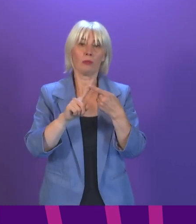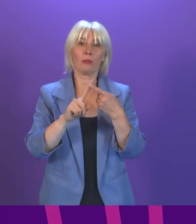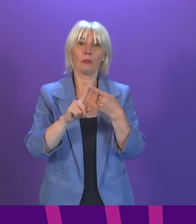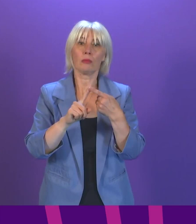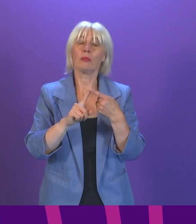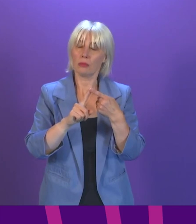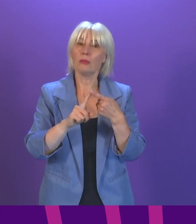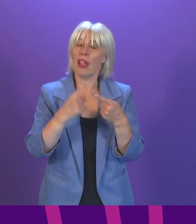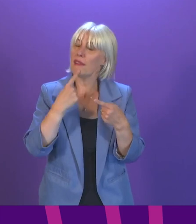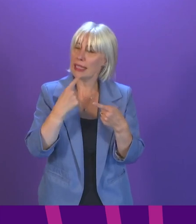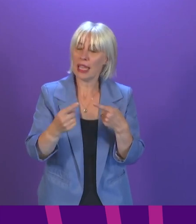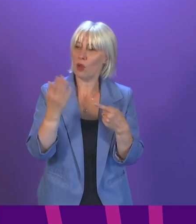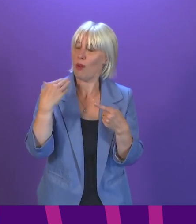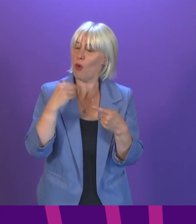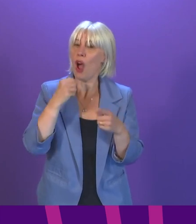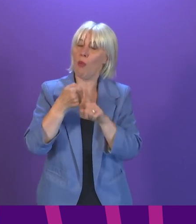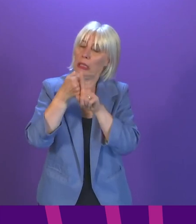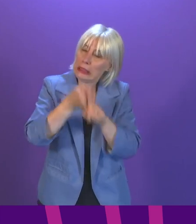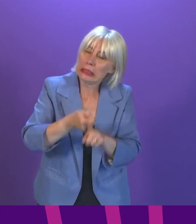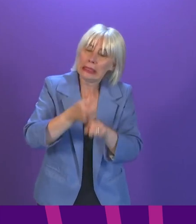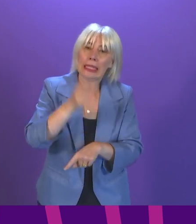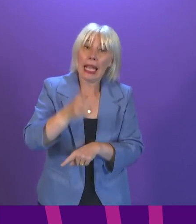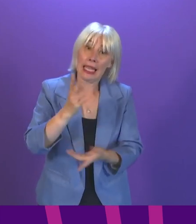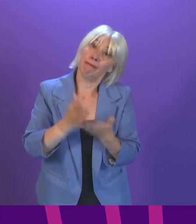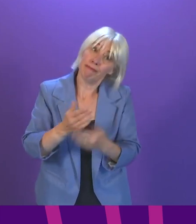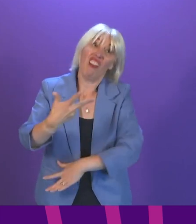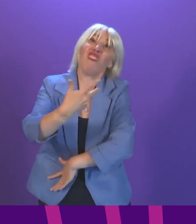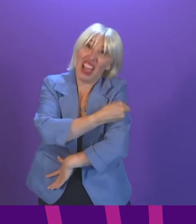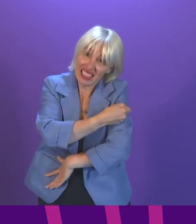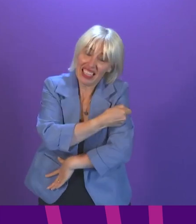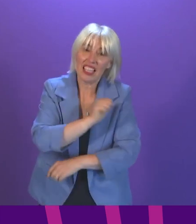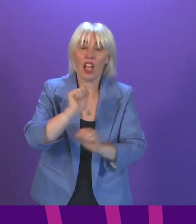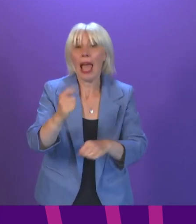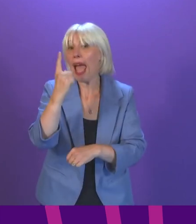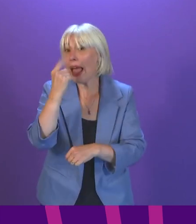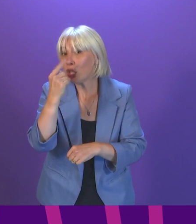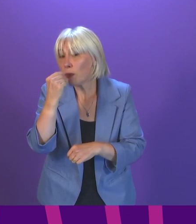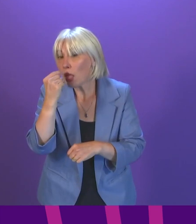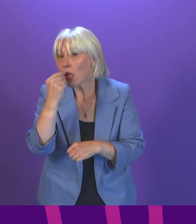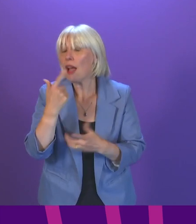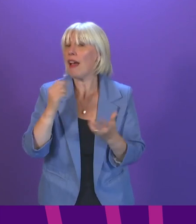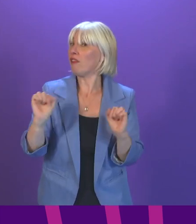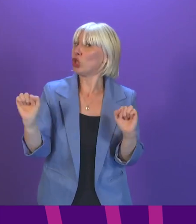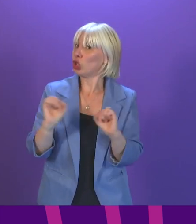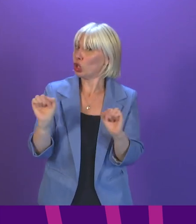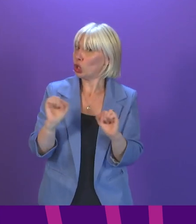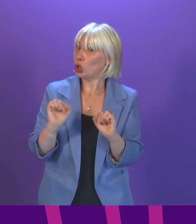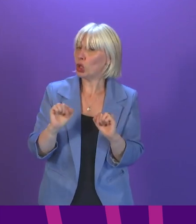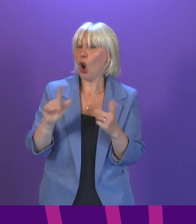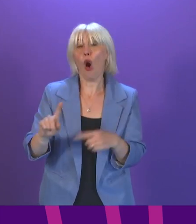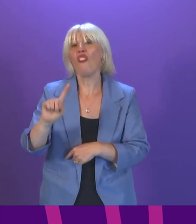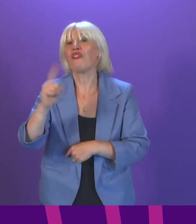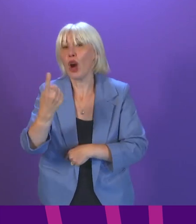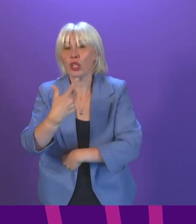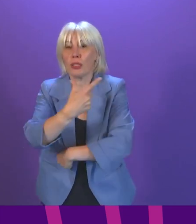stressed already and as I will keep stressing, is to get vaccinated if you are eligible, if you haven't been vaccinated yet or if you have had